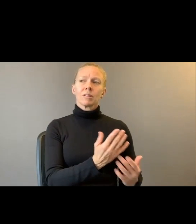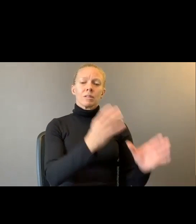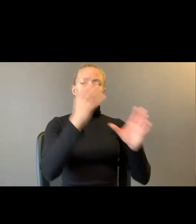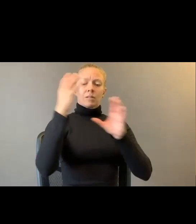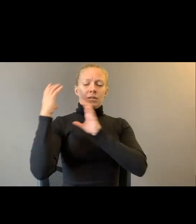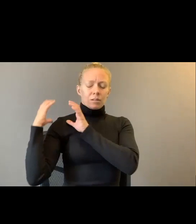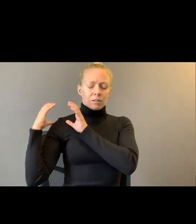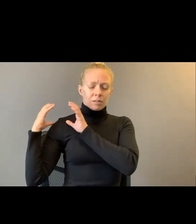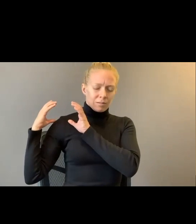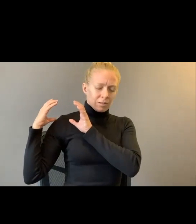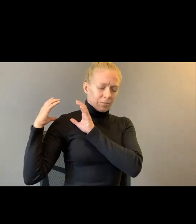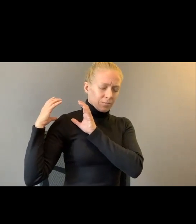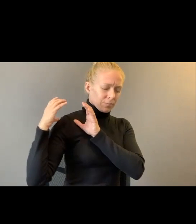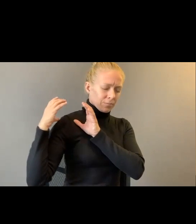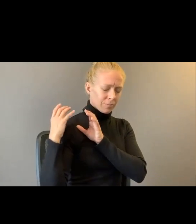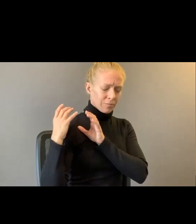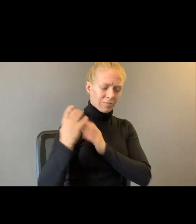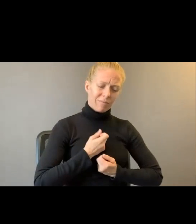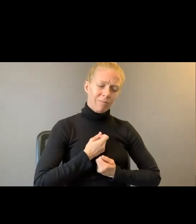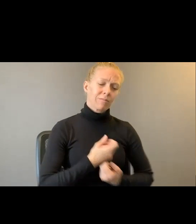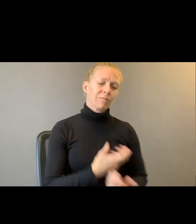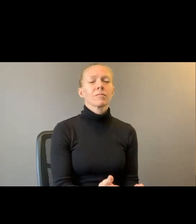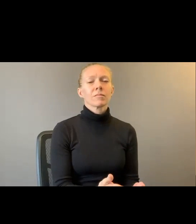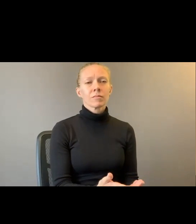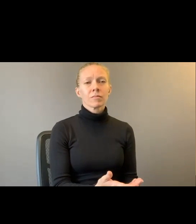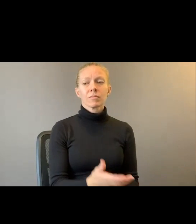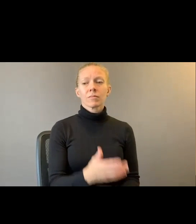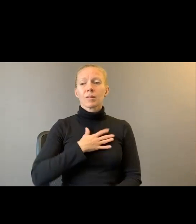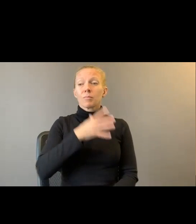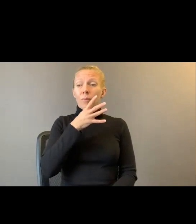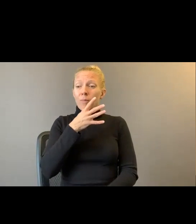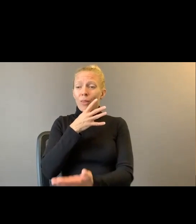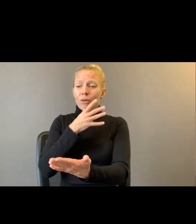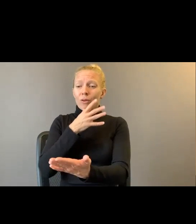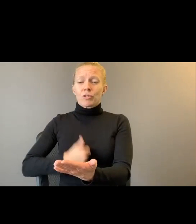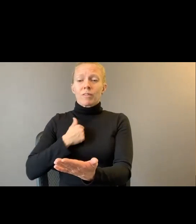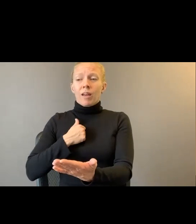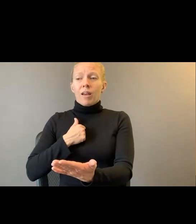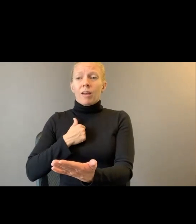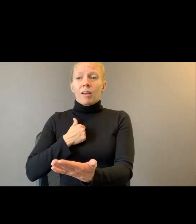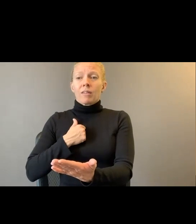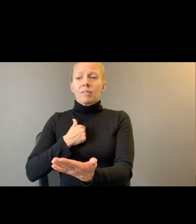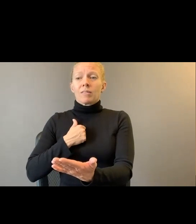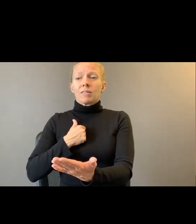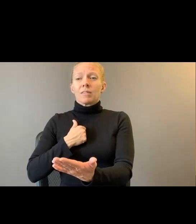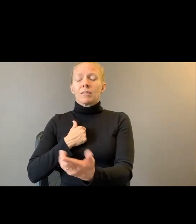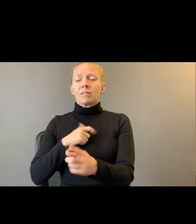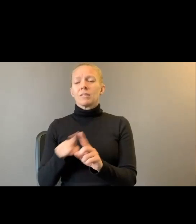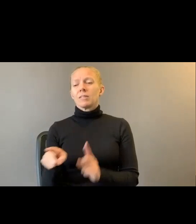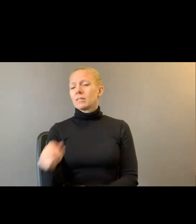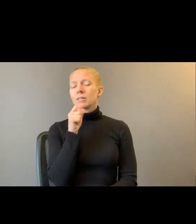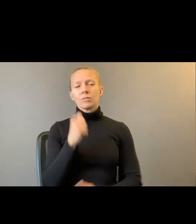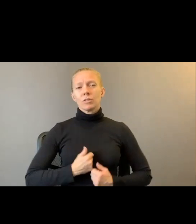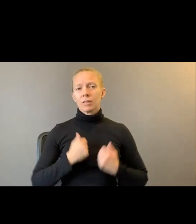tired. My mother survived and I, but she did not live. She told me